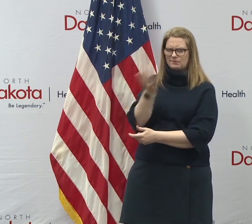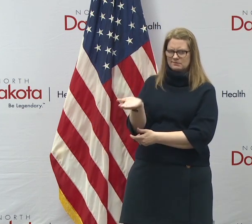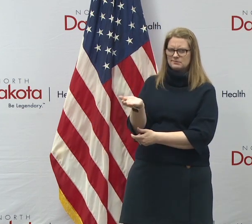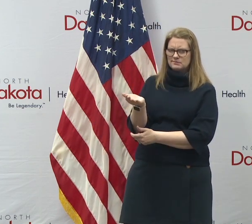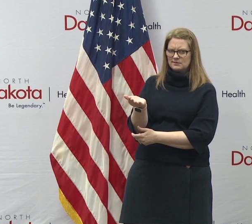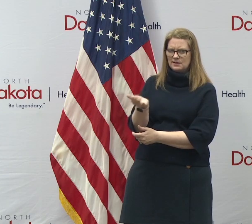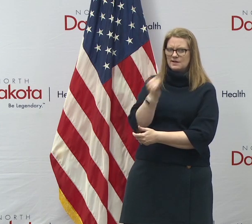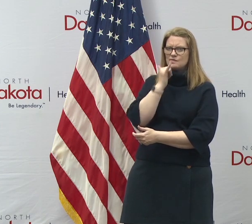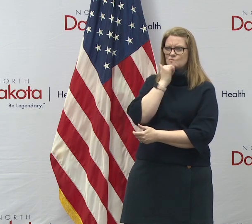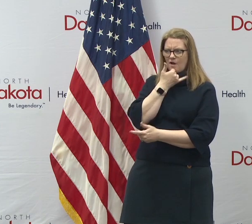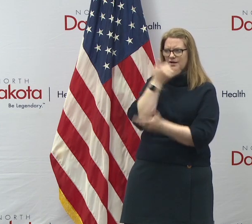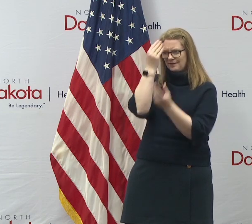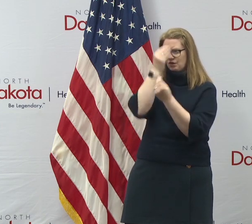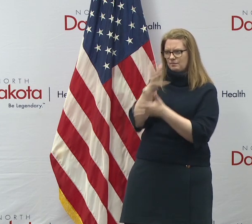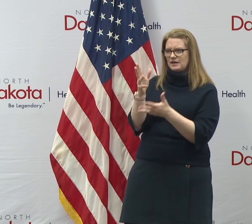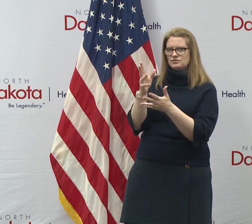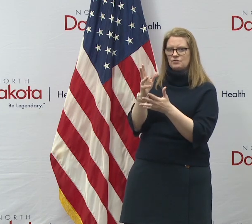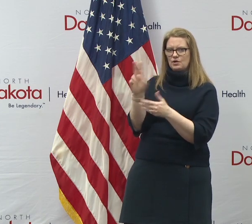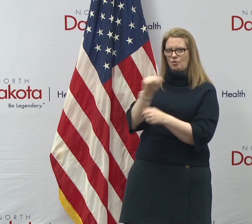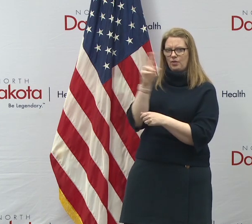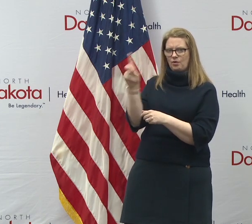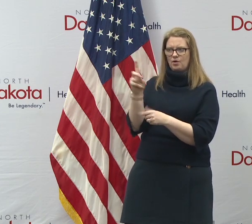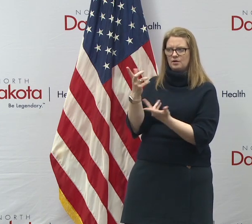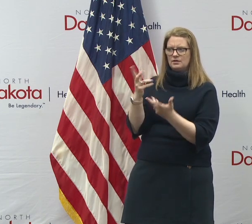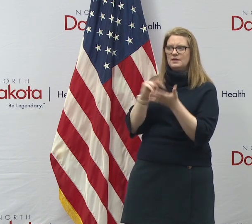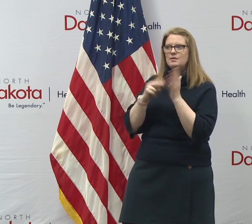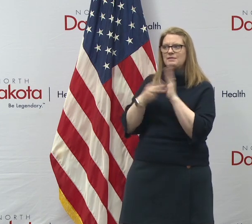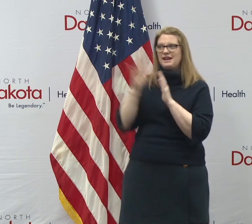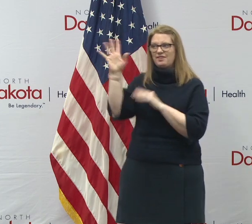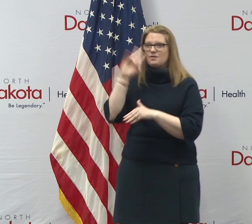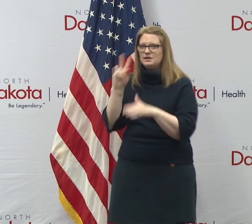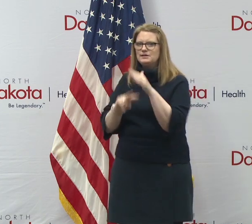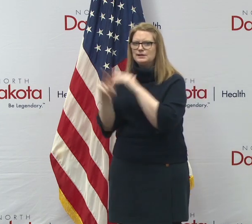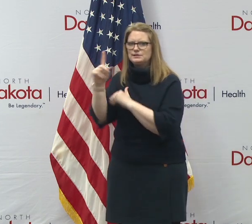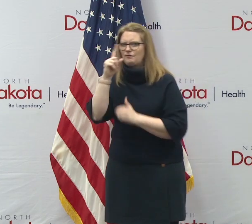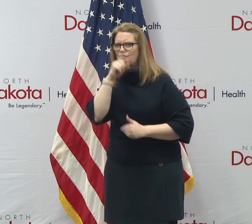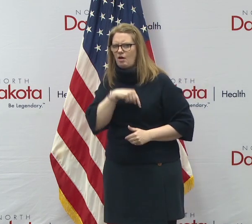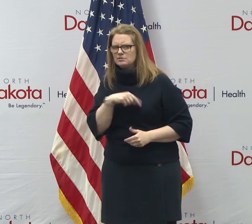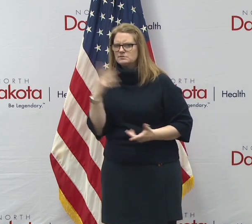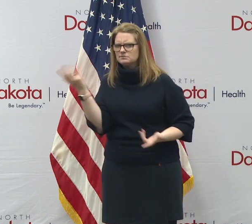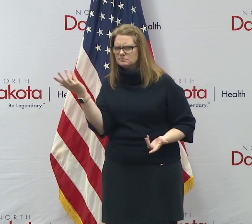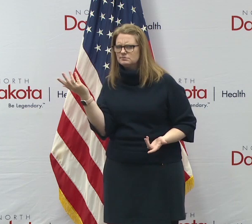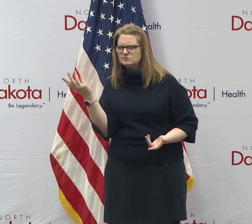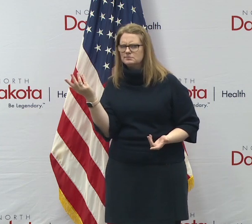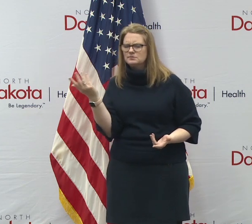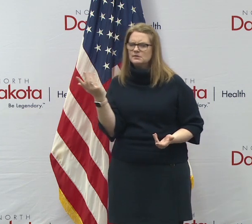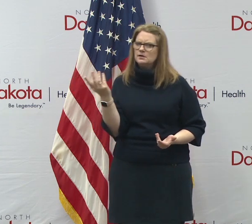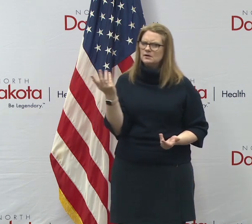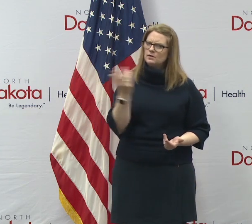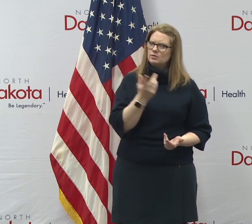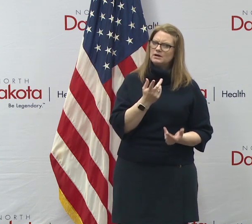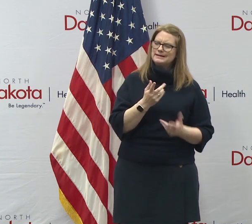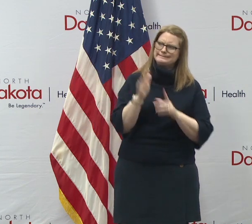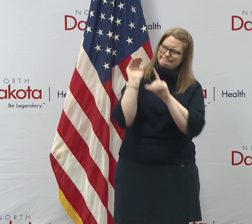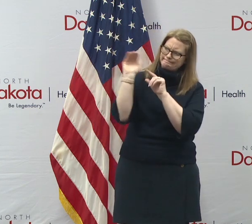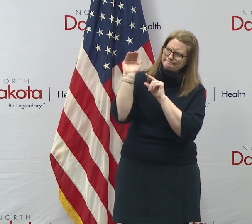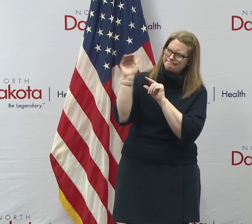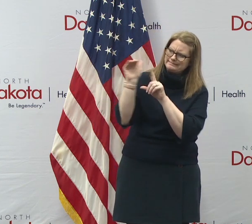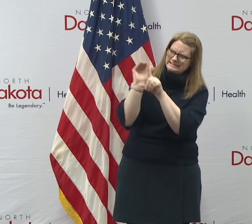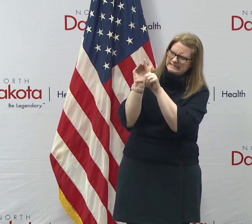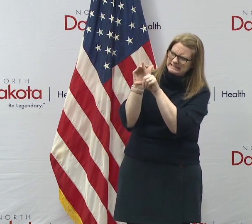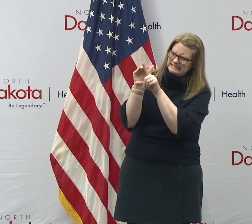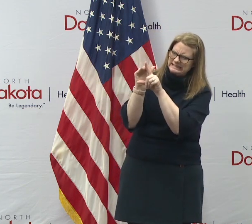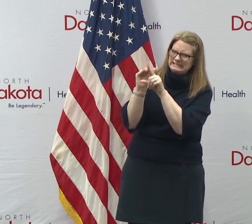data for North Dakota right now. So then the whole projection is false right now. Like I said, we will, and we'll keep working with them to see if we can get our real data